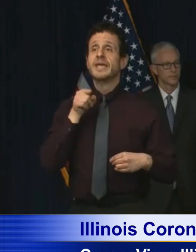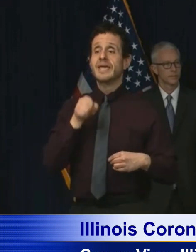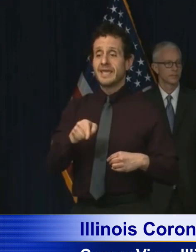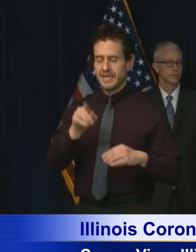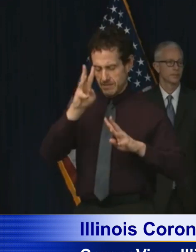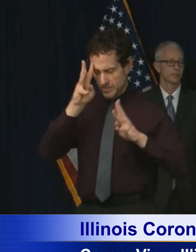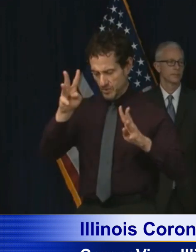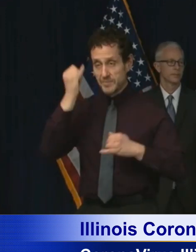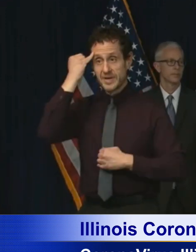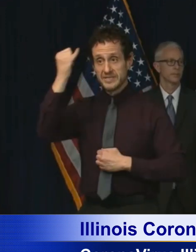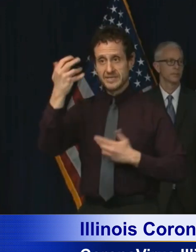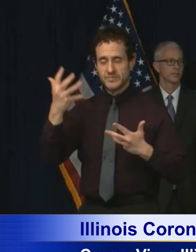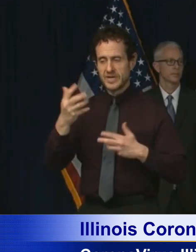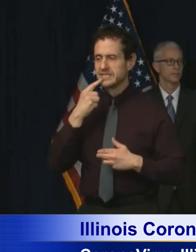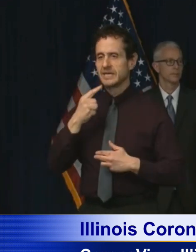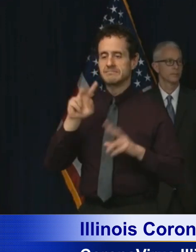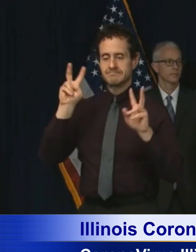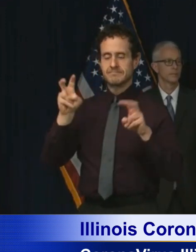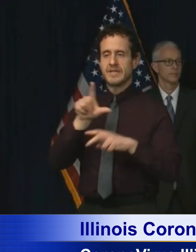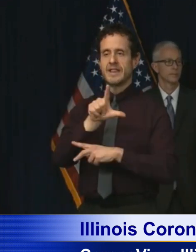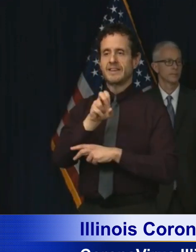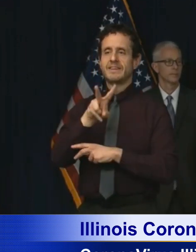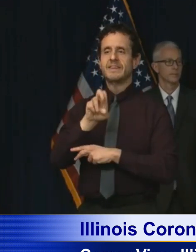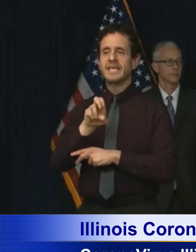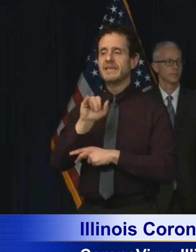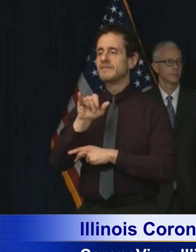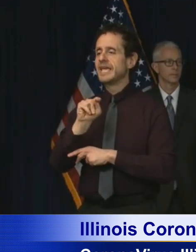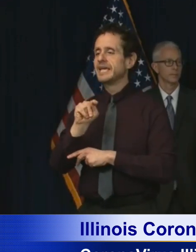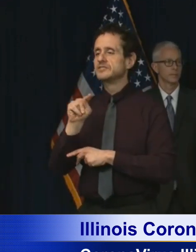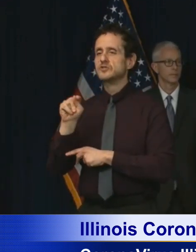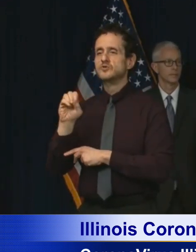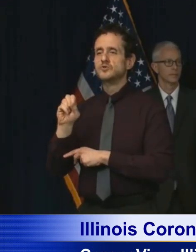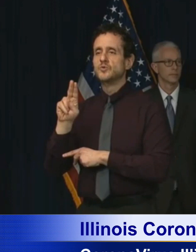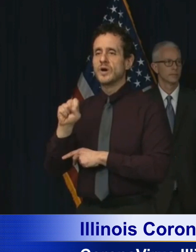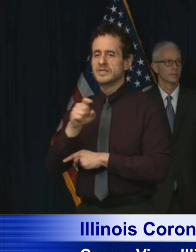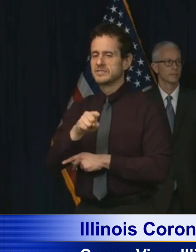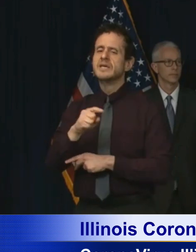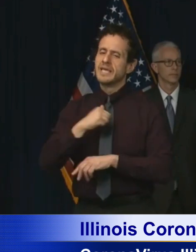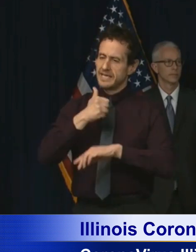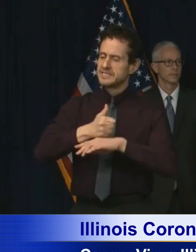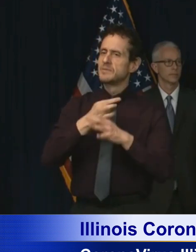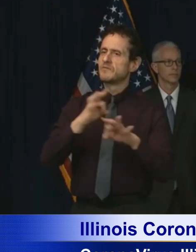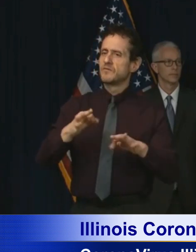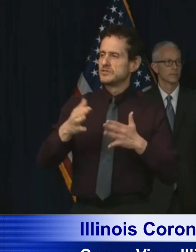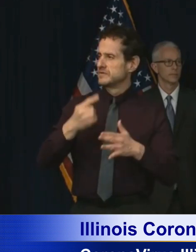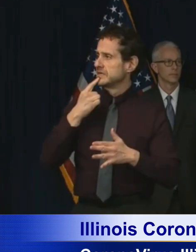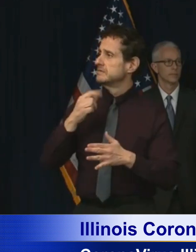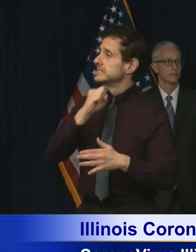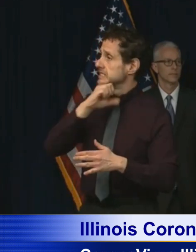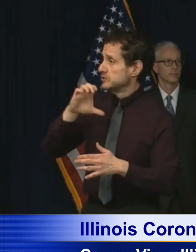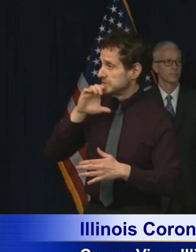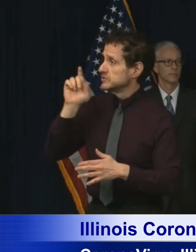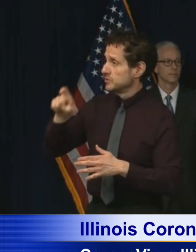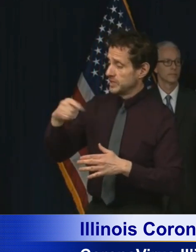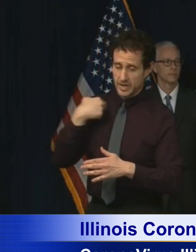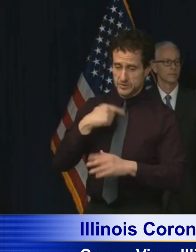creating Leave It To Us, his free service to go grocery shopping for senior citizens.